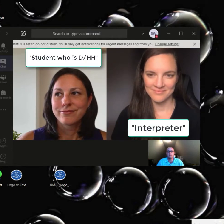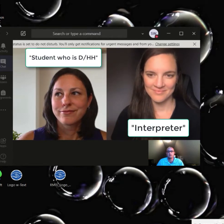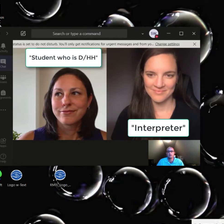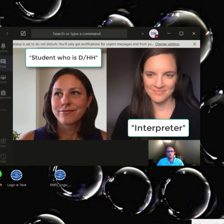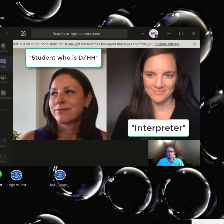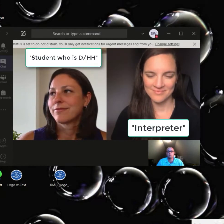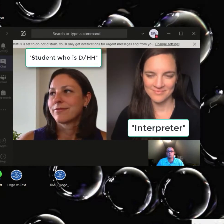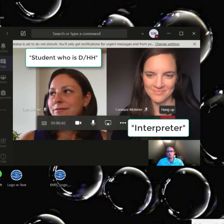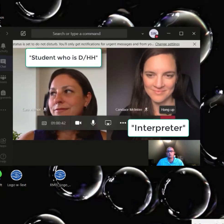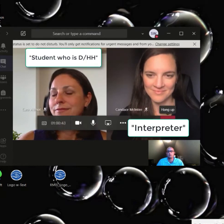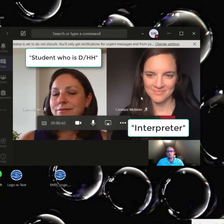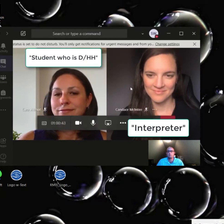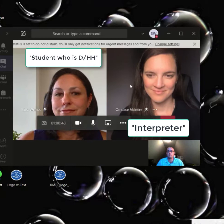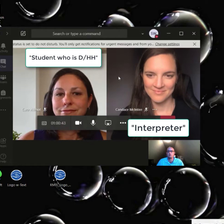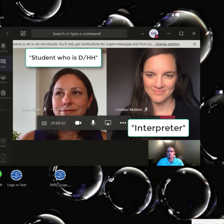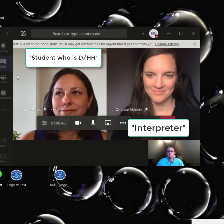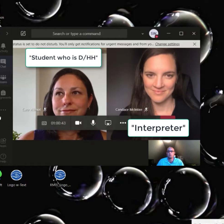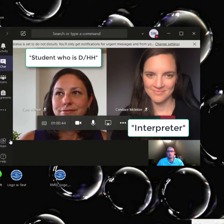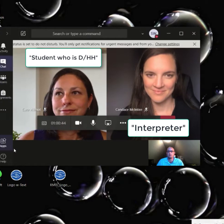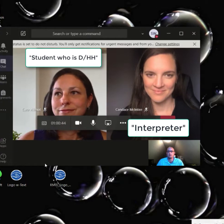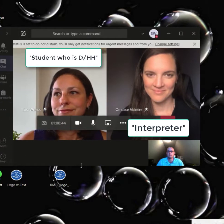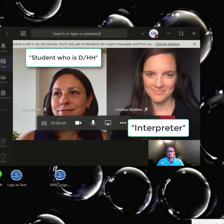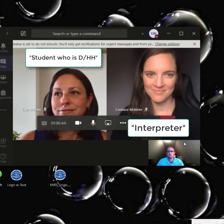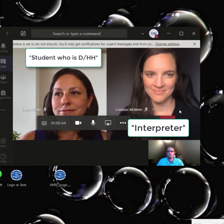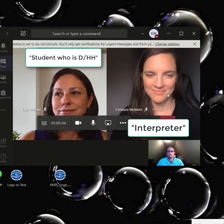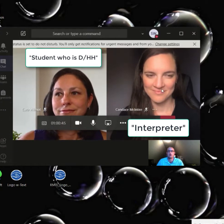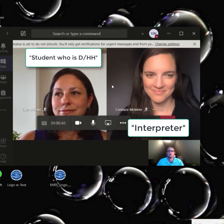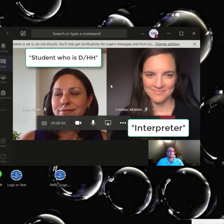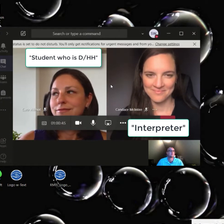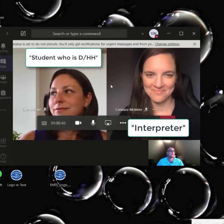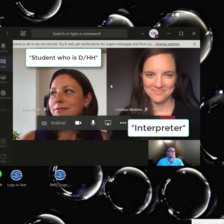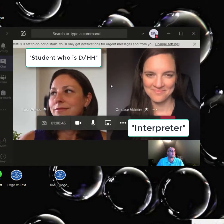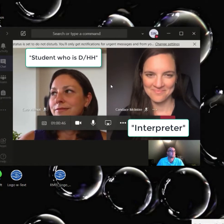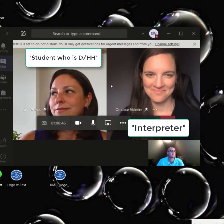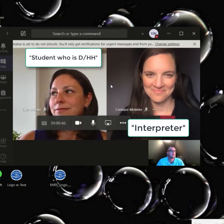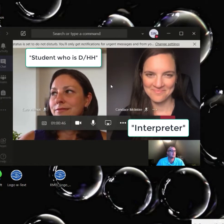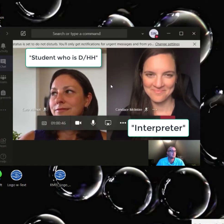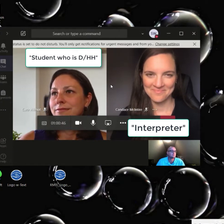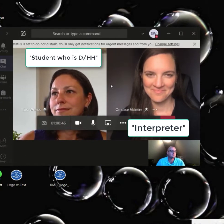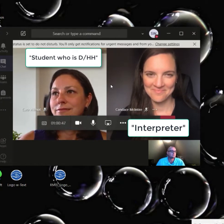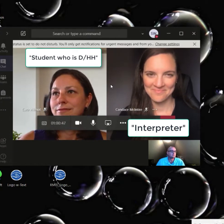and it will leave me with just one Teams box that's up.